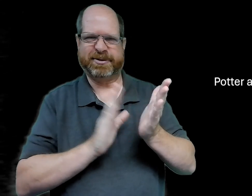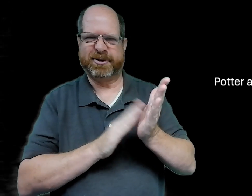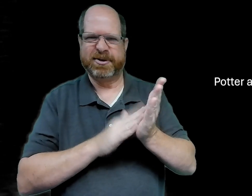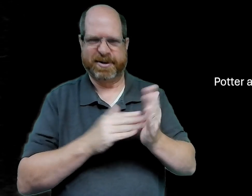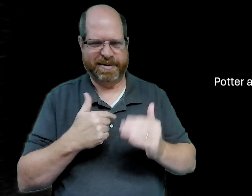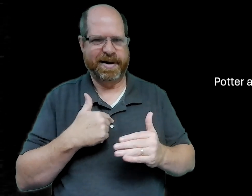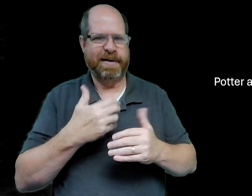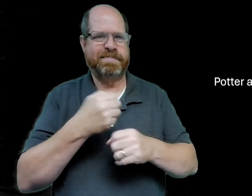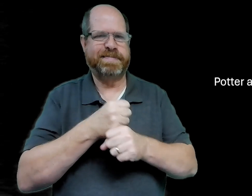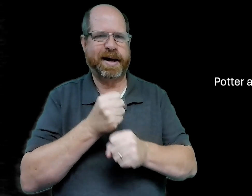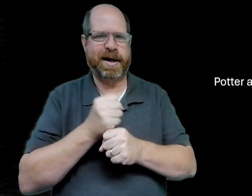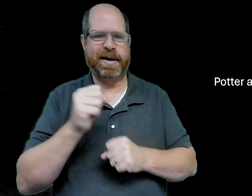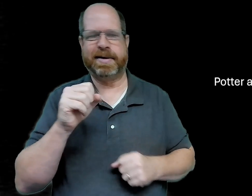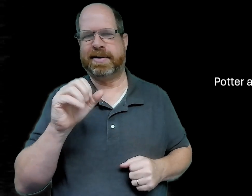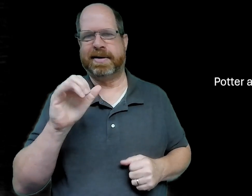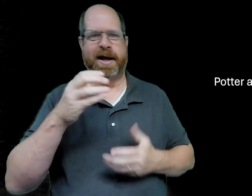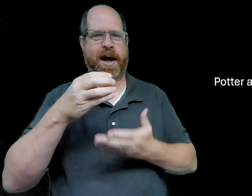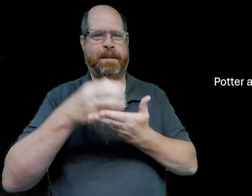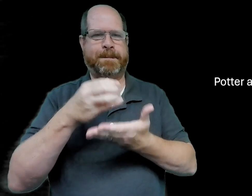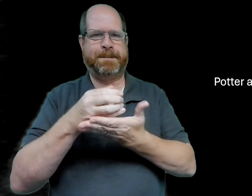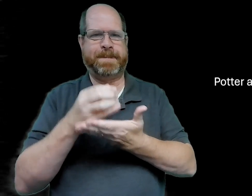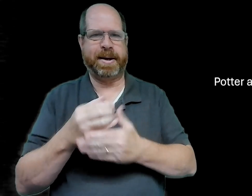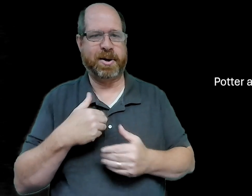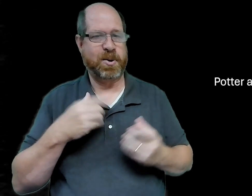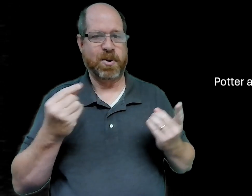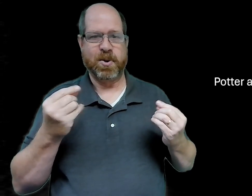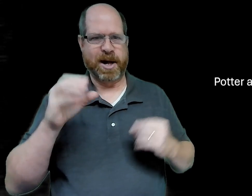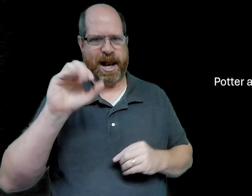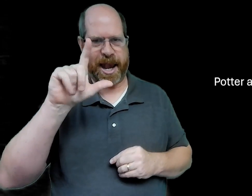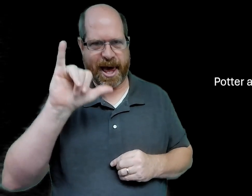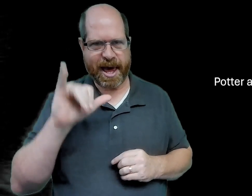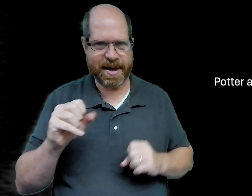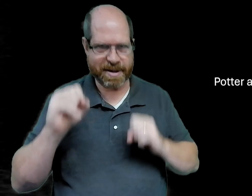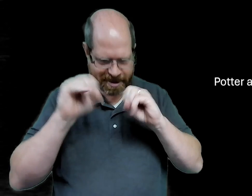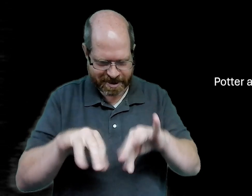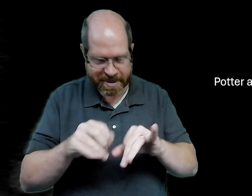in school i made a cup out of clay